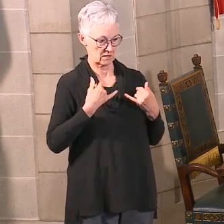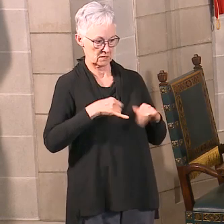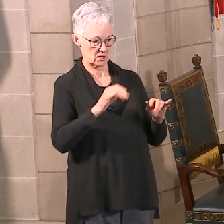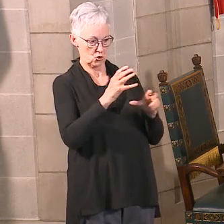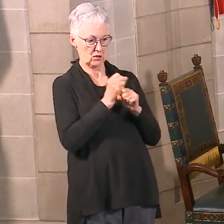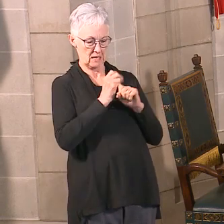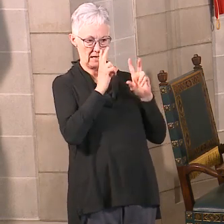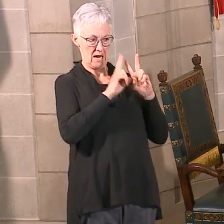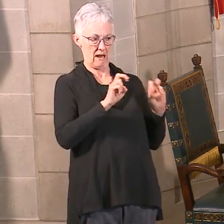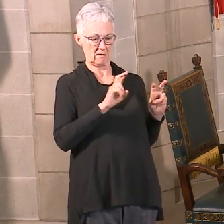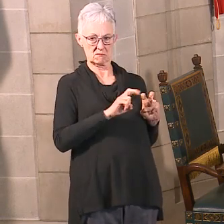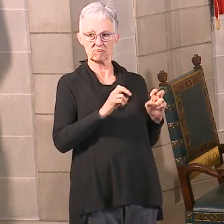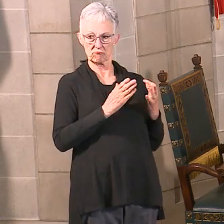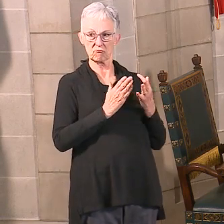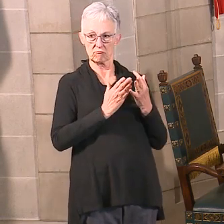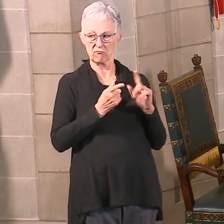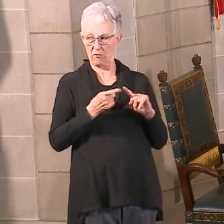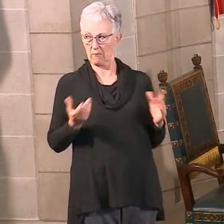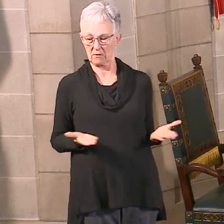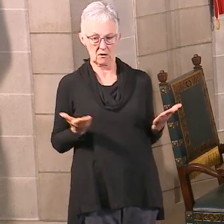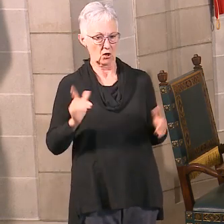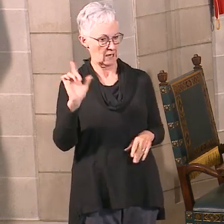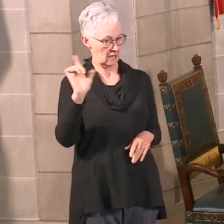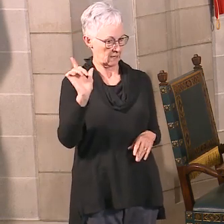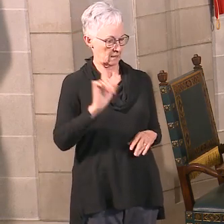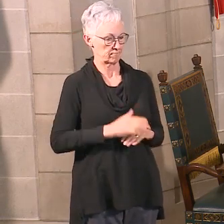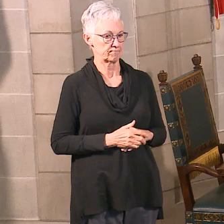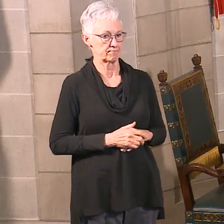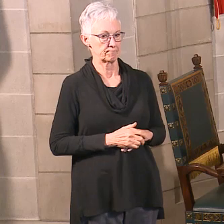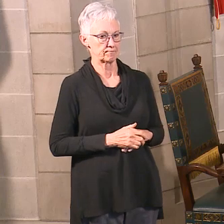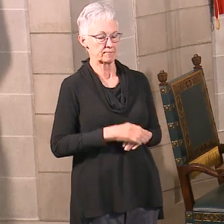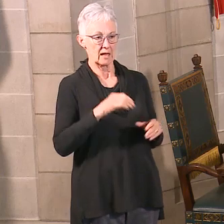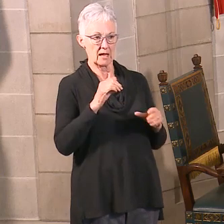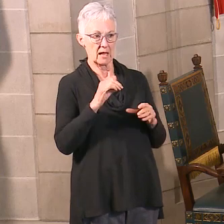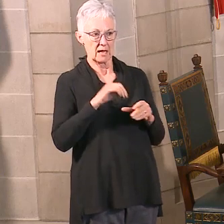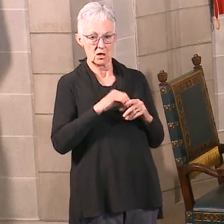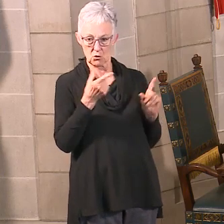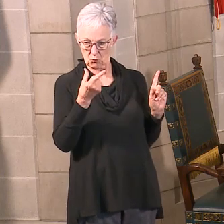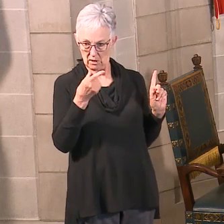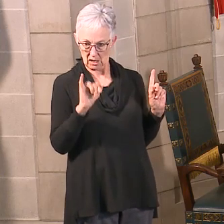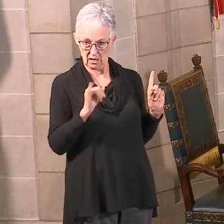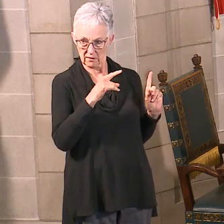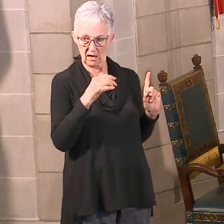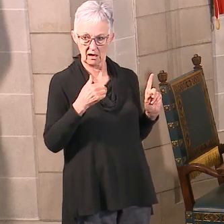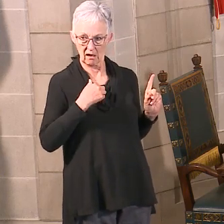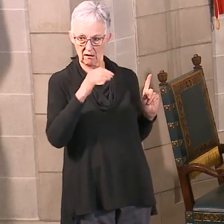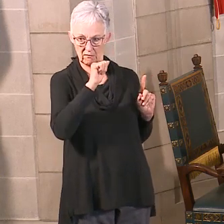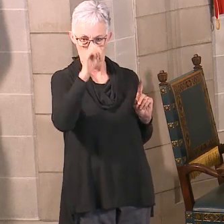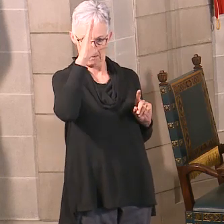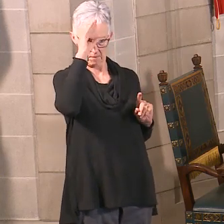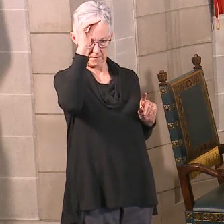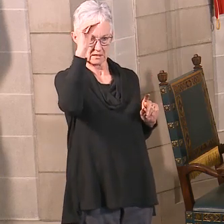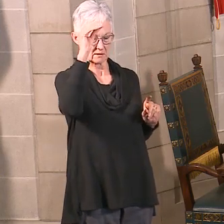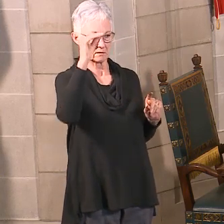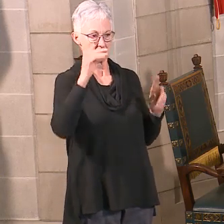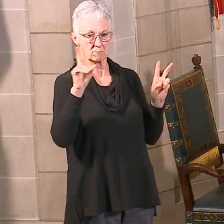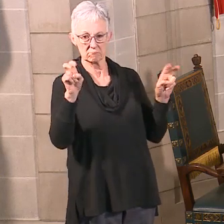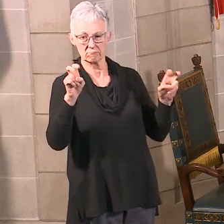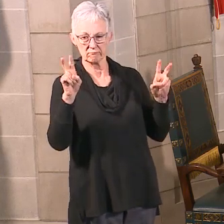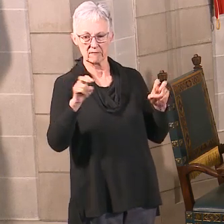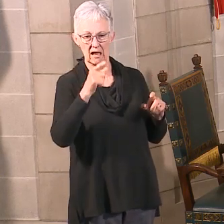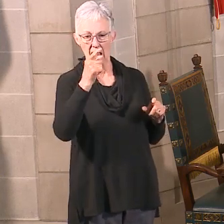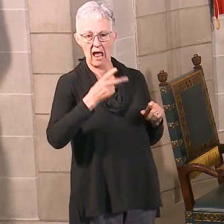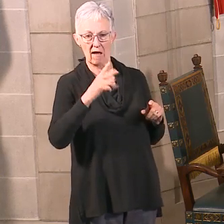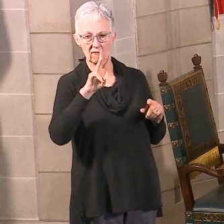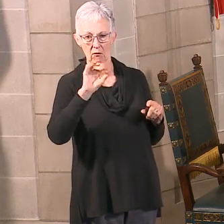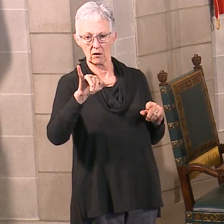The Friendship House in Grand Island is a men's halfway house. They have set up Google Voice numbers so their clients can reach their